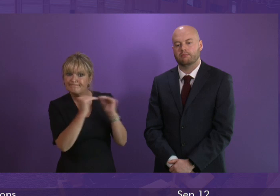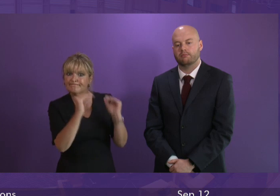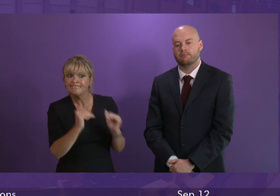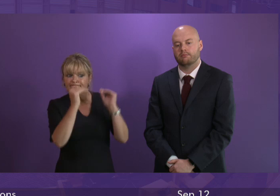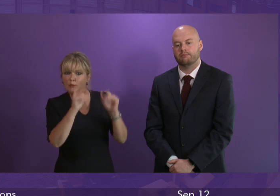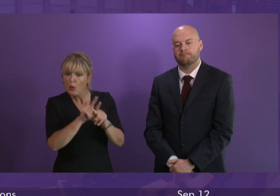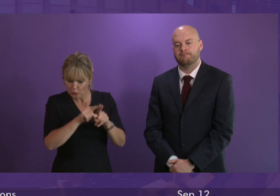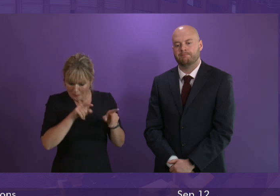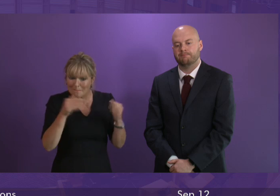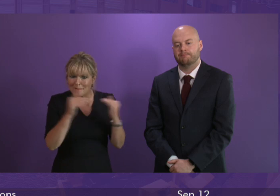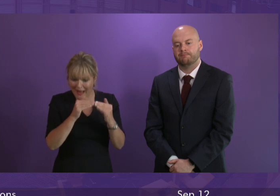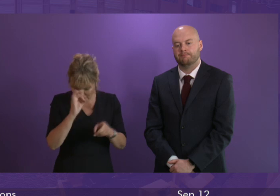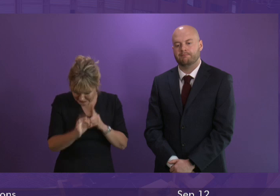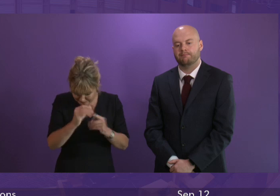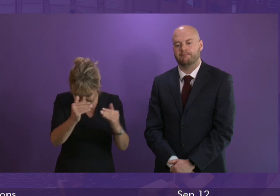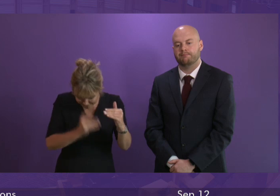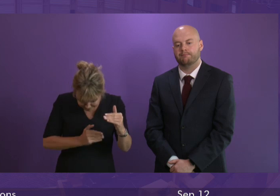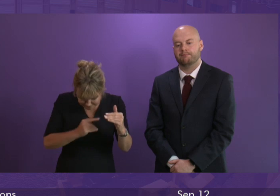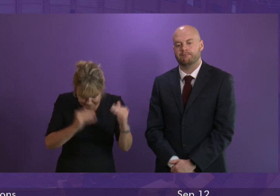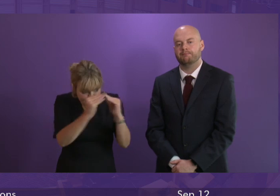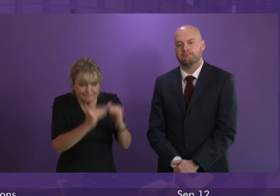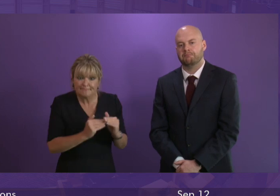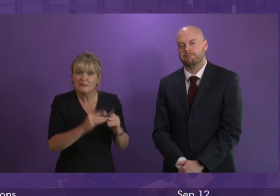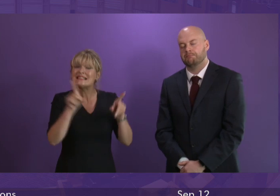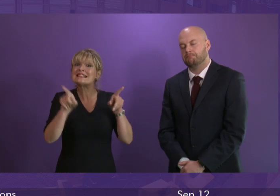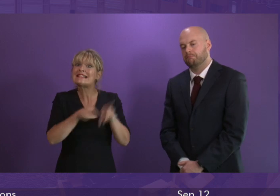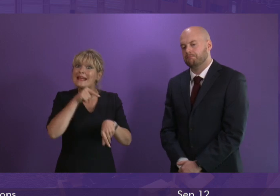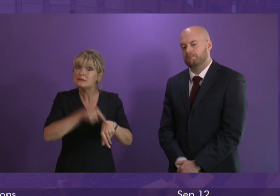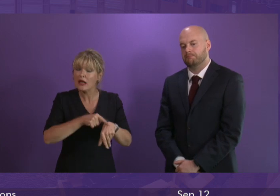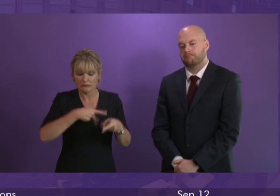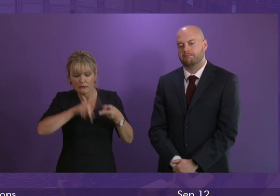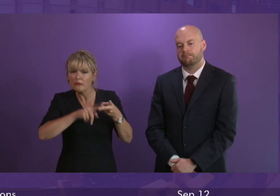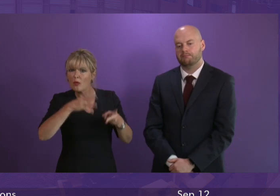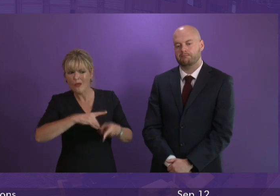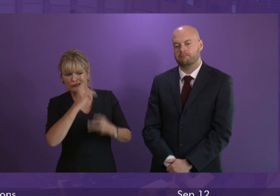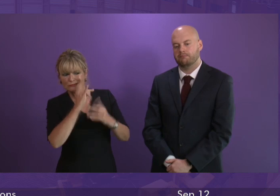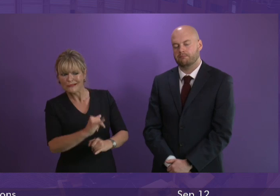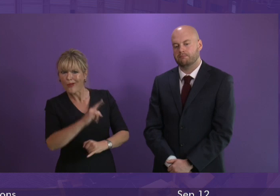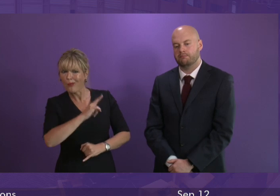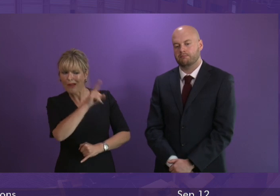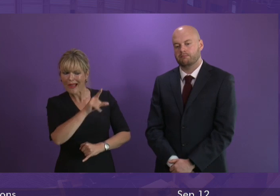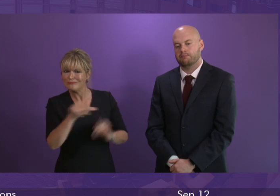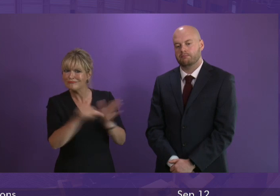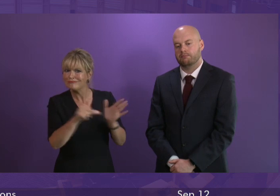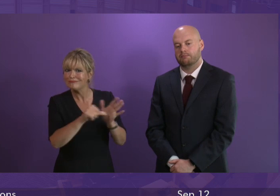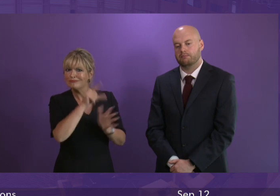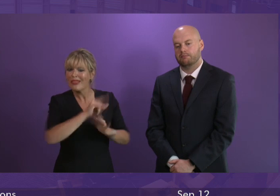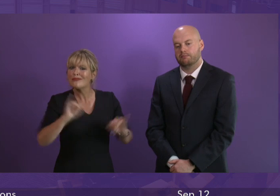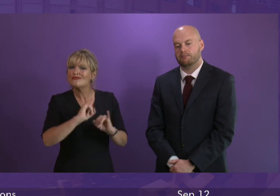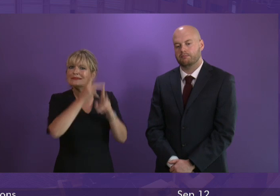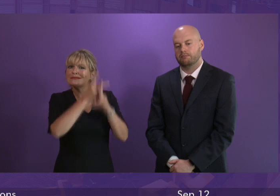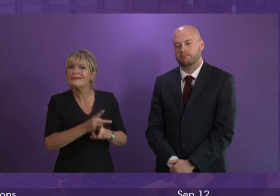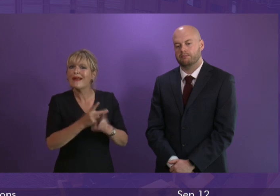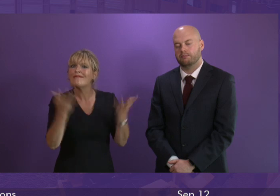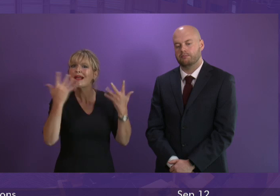to specification. And secondly, to establish the reason for the problem with the critical care ventilation system. Both of those reports